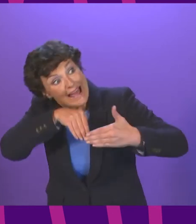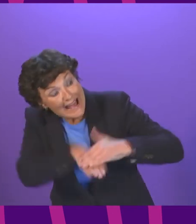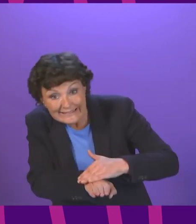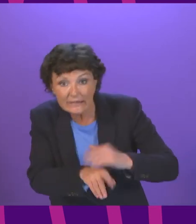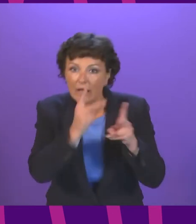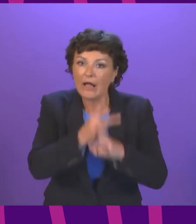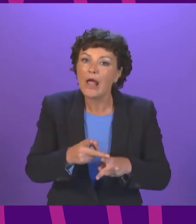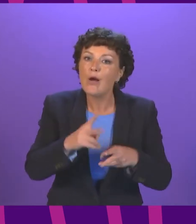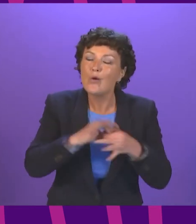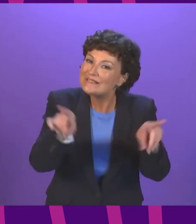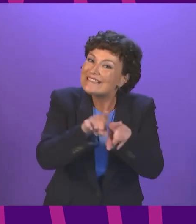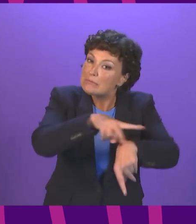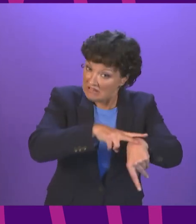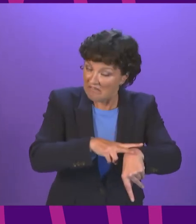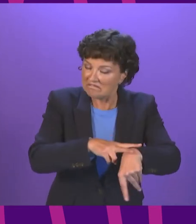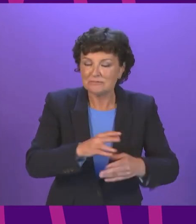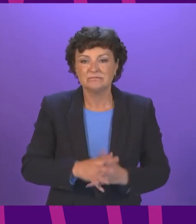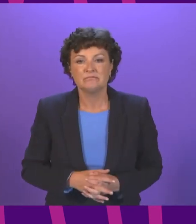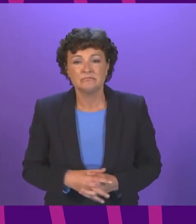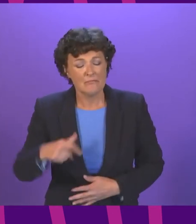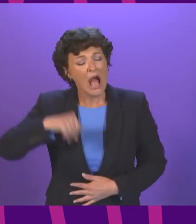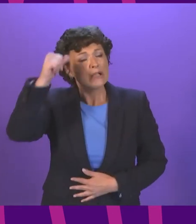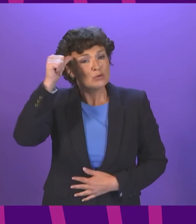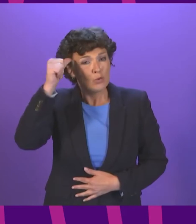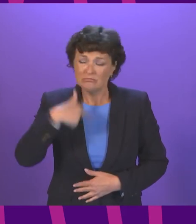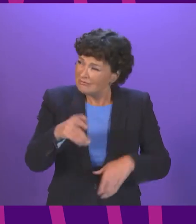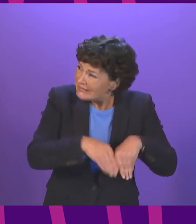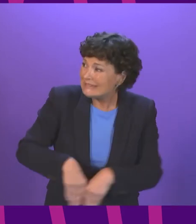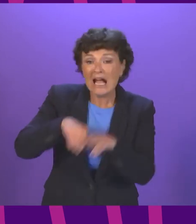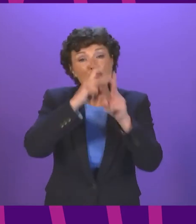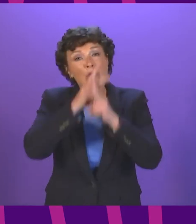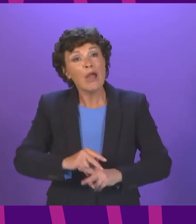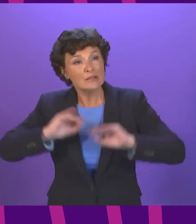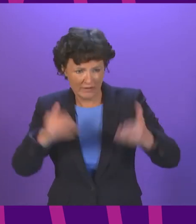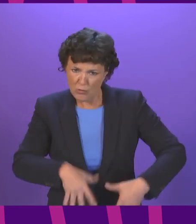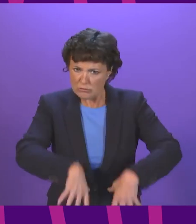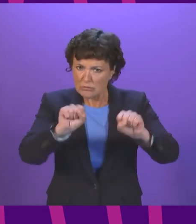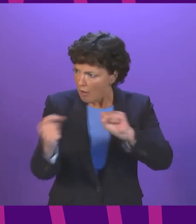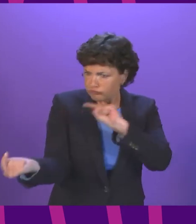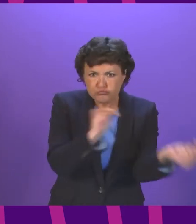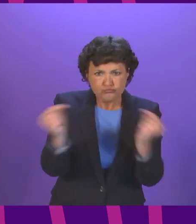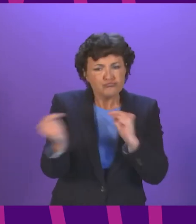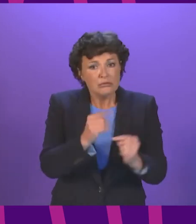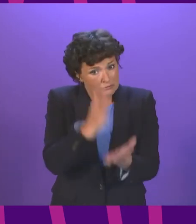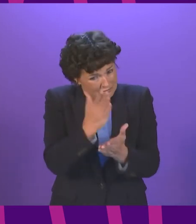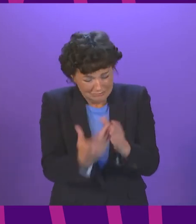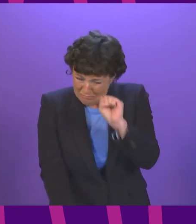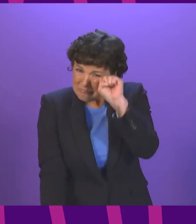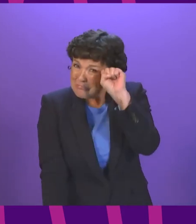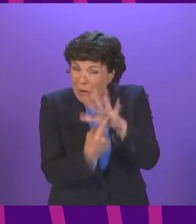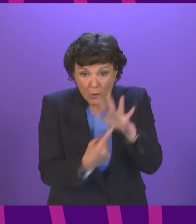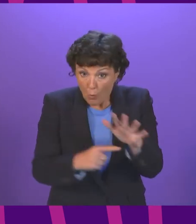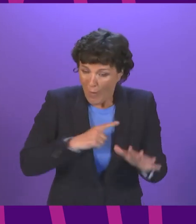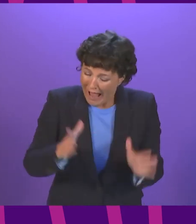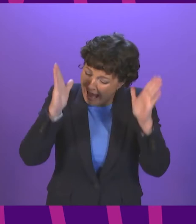know that the establishment of the National Care Service will spark much debate and it is vital that we get the detail of it